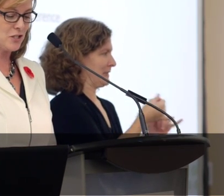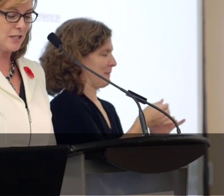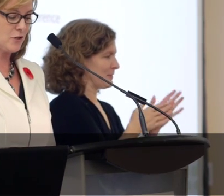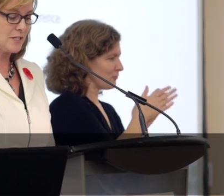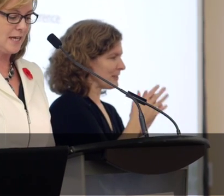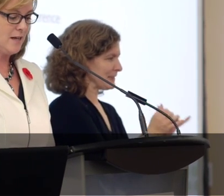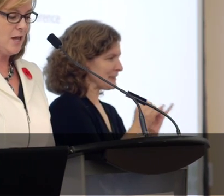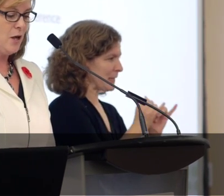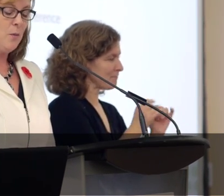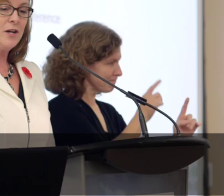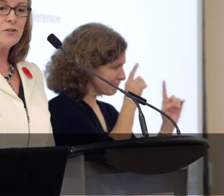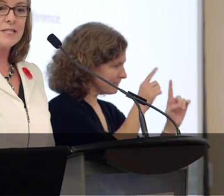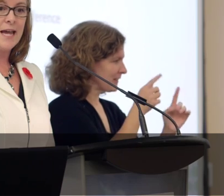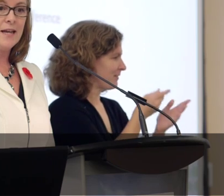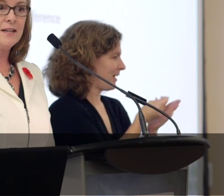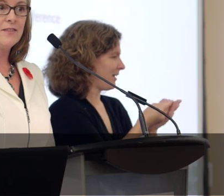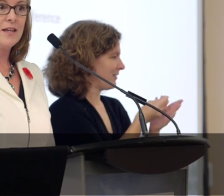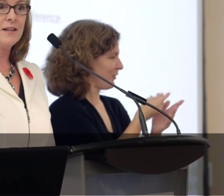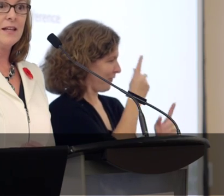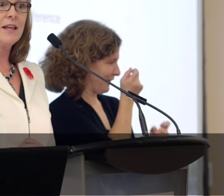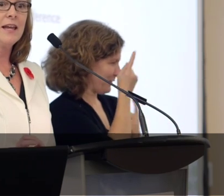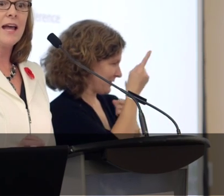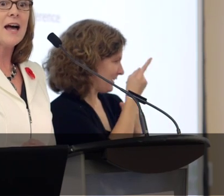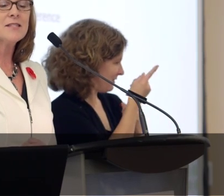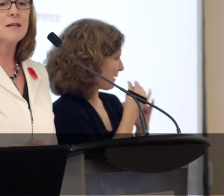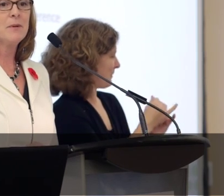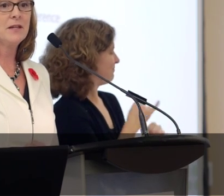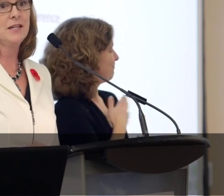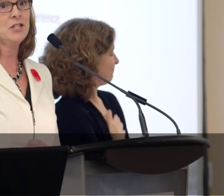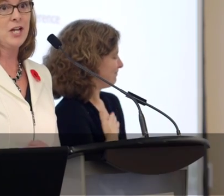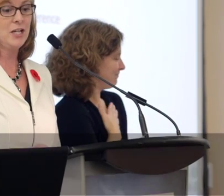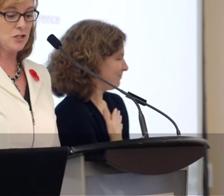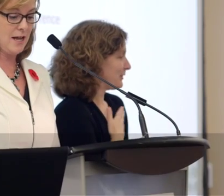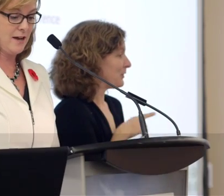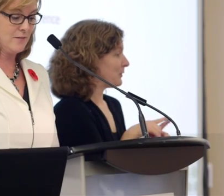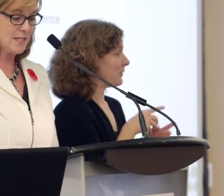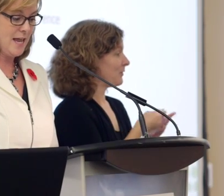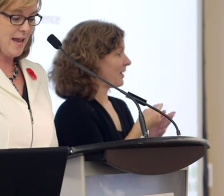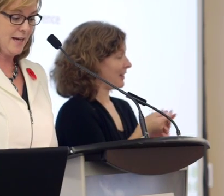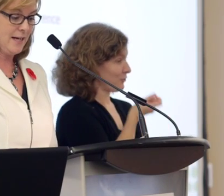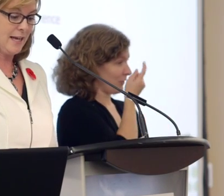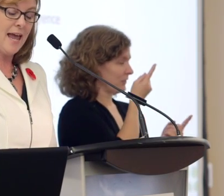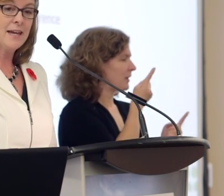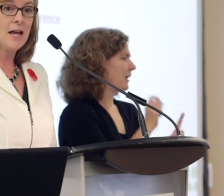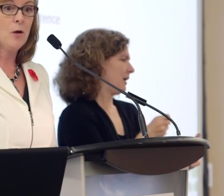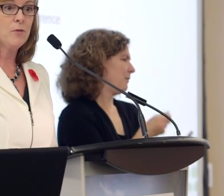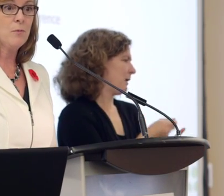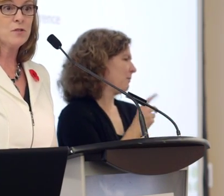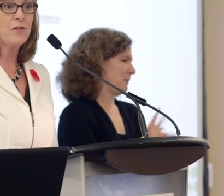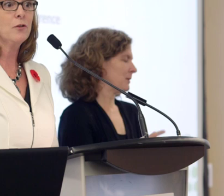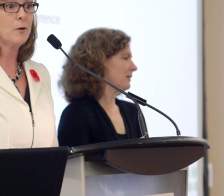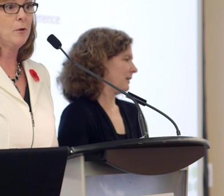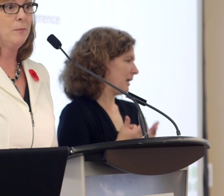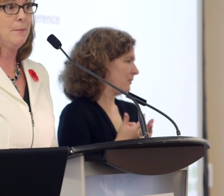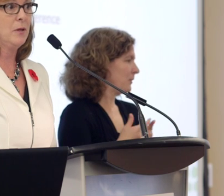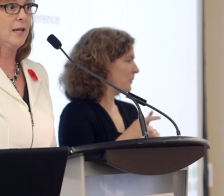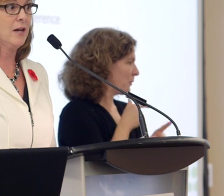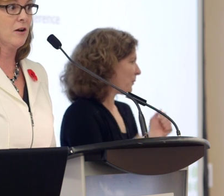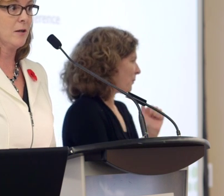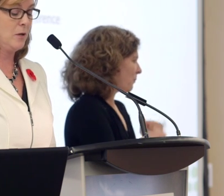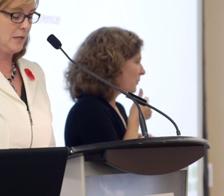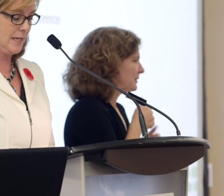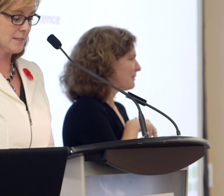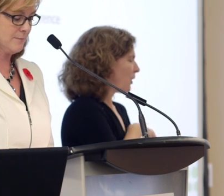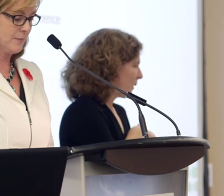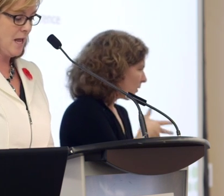for financial literacy, who understand that it has the ability to change lives and it can help the most vulnerable people